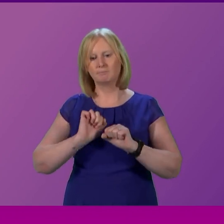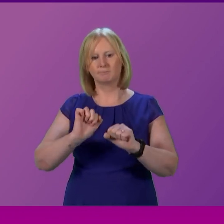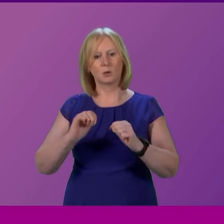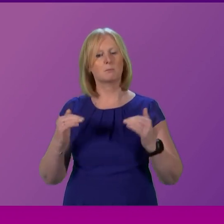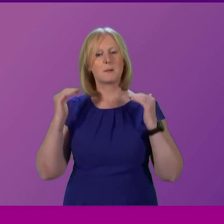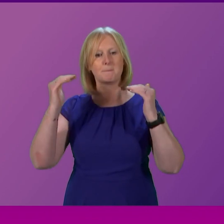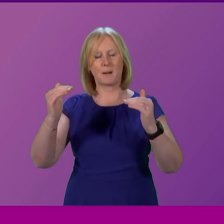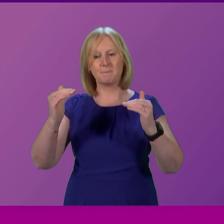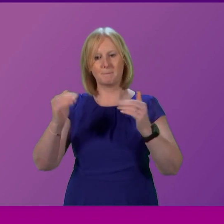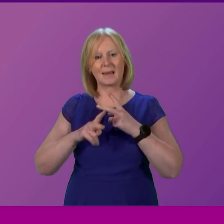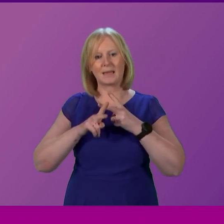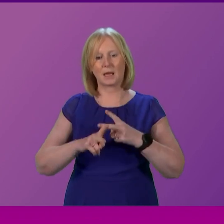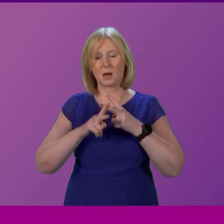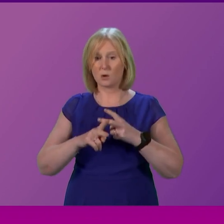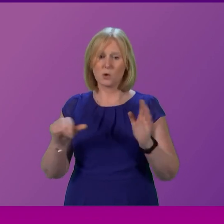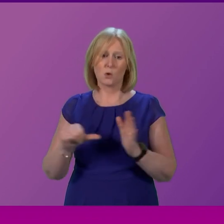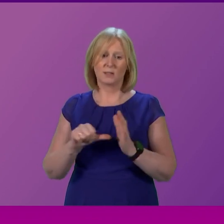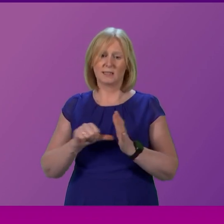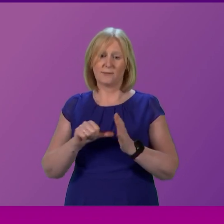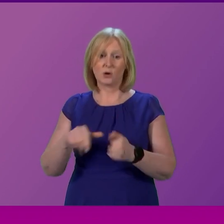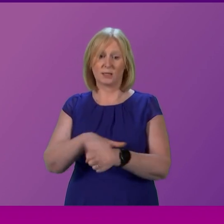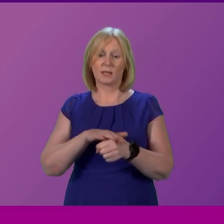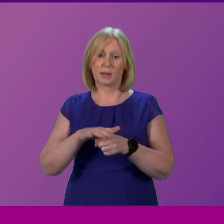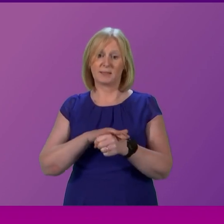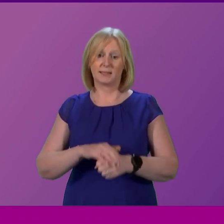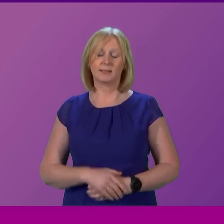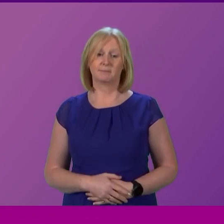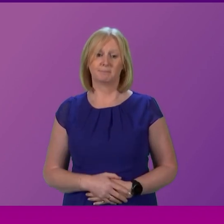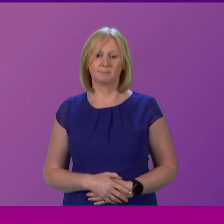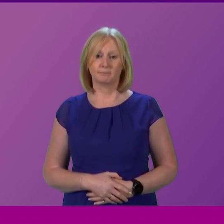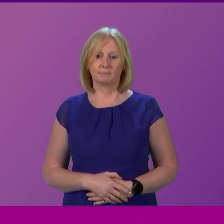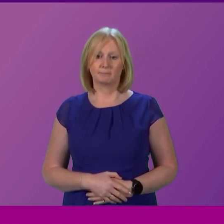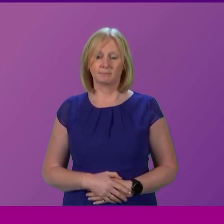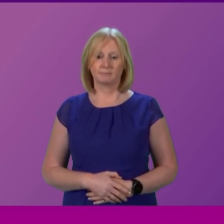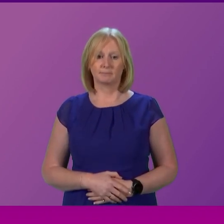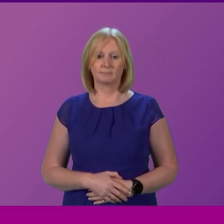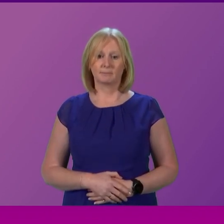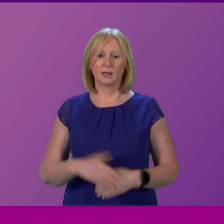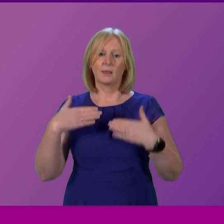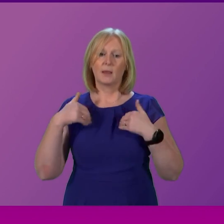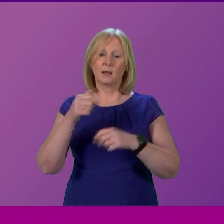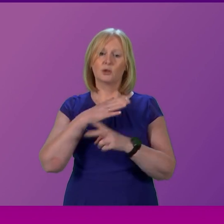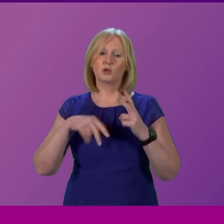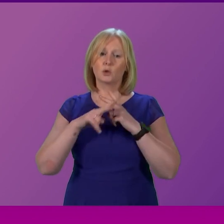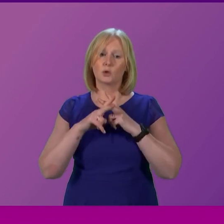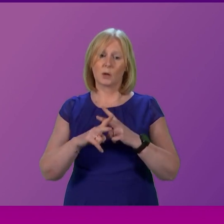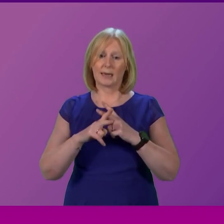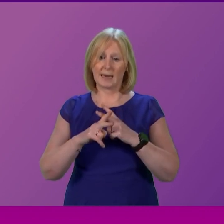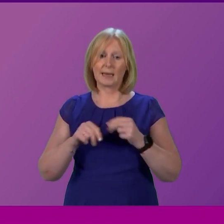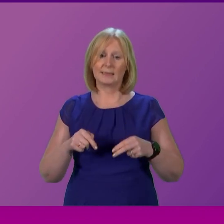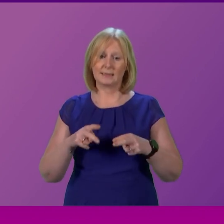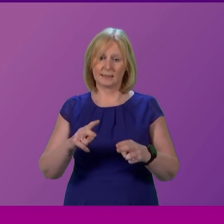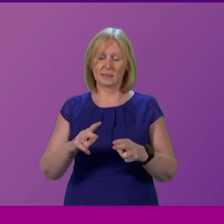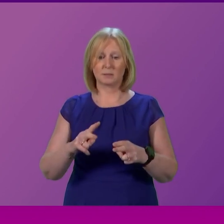care under what is the most difficult of circumstances. Our entire health and social care system is facing the continuing